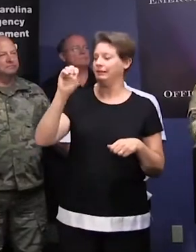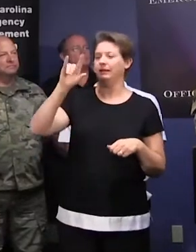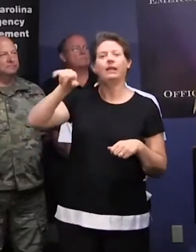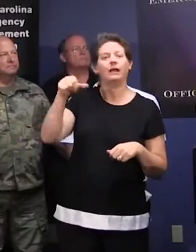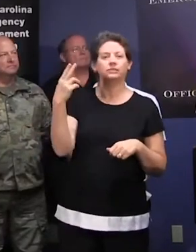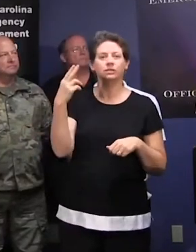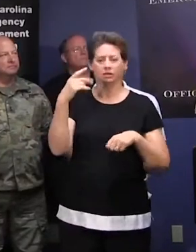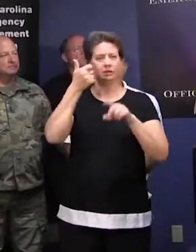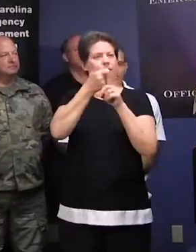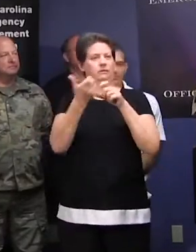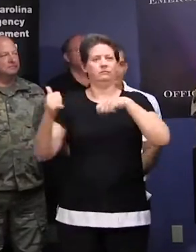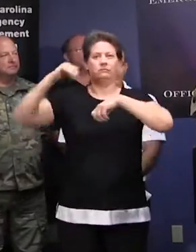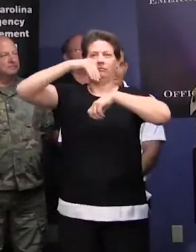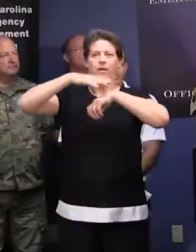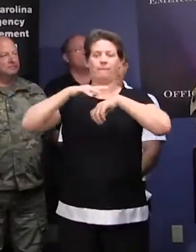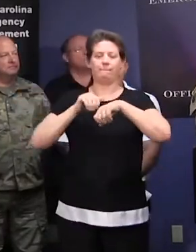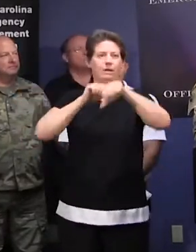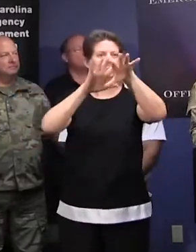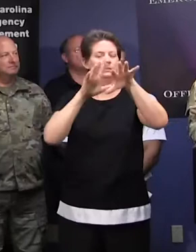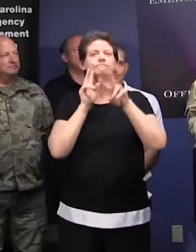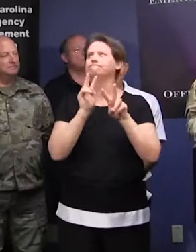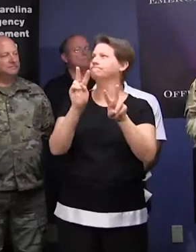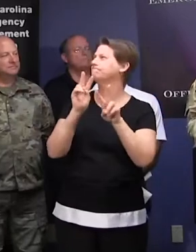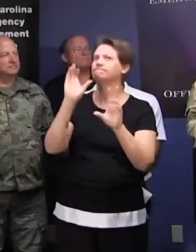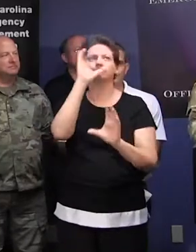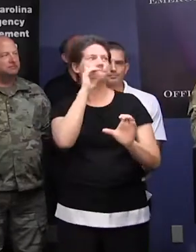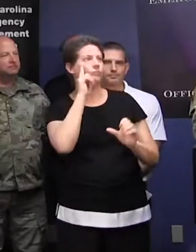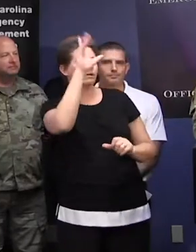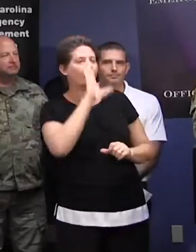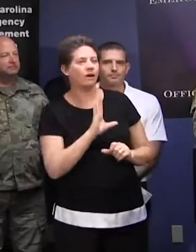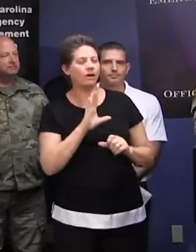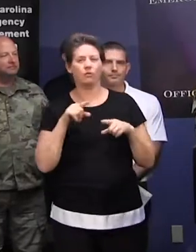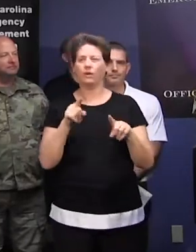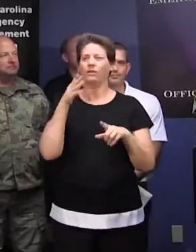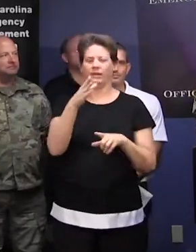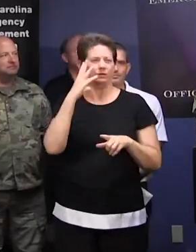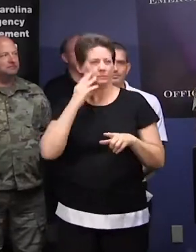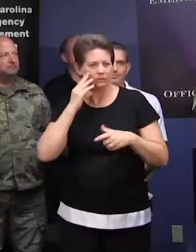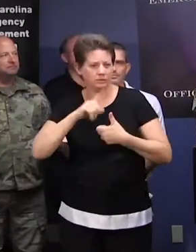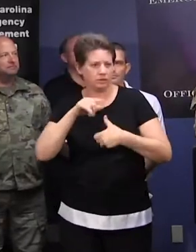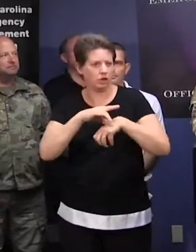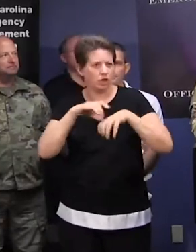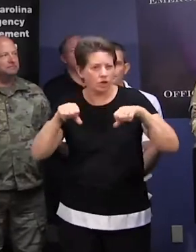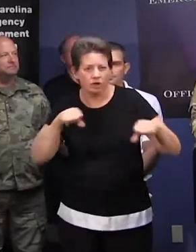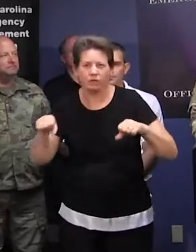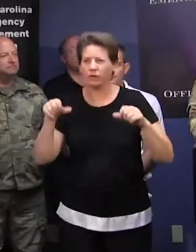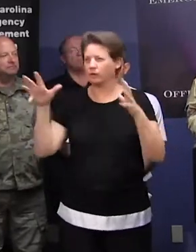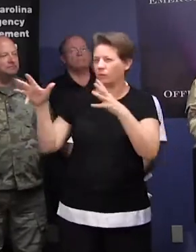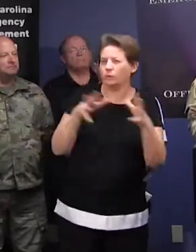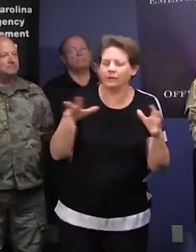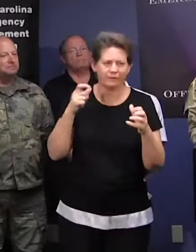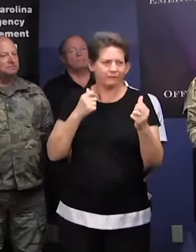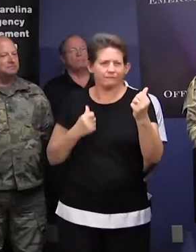on a mountain, and he's looking for God. And while on top of that mountain, he experiences an earthquake, a mighty wind, and a fire.